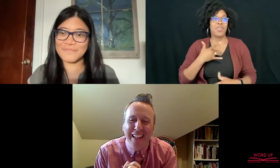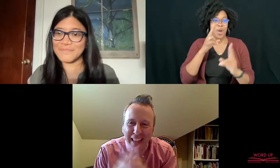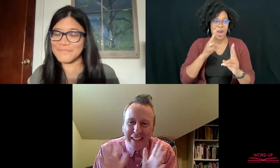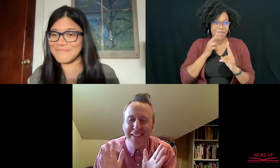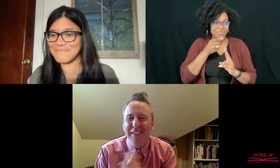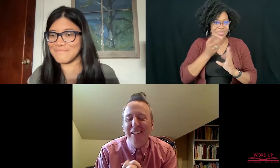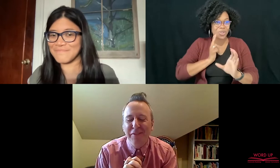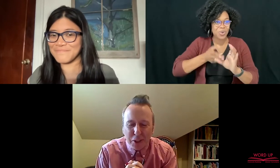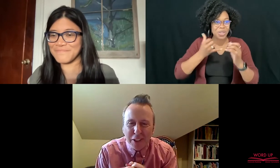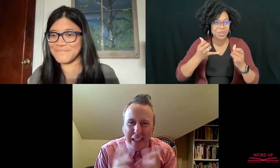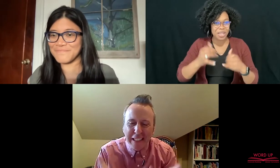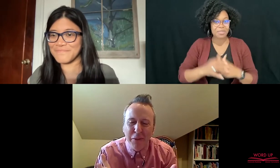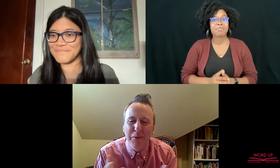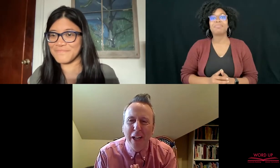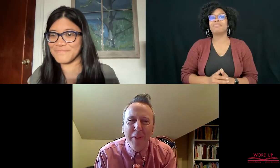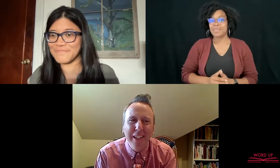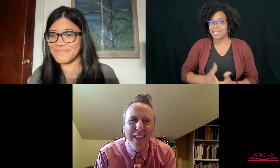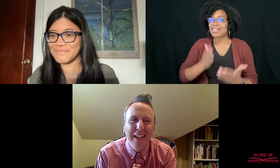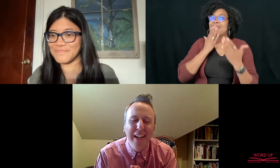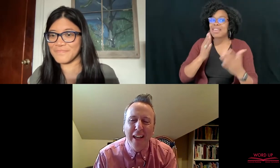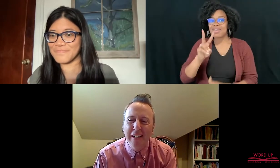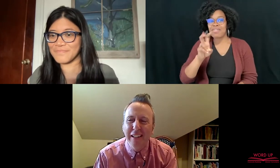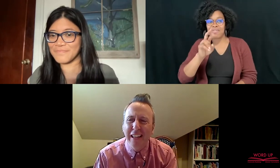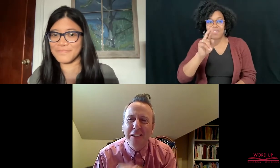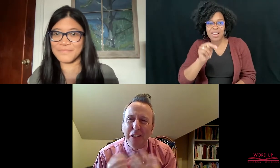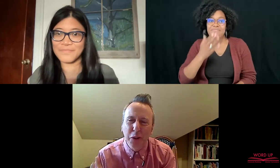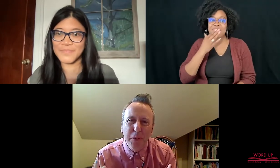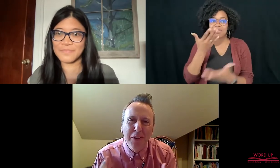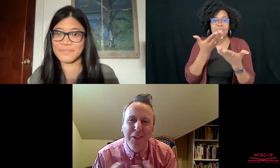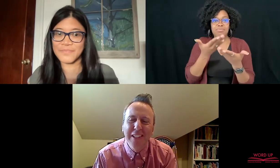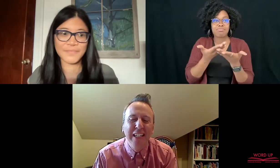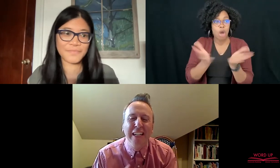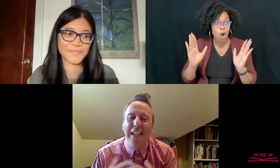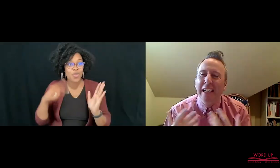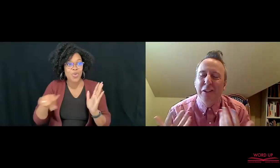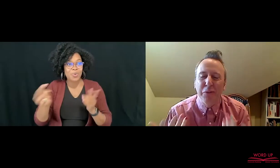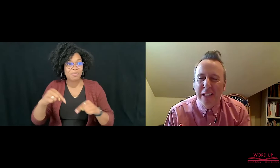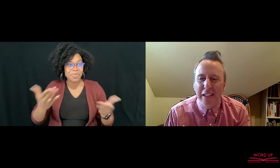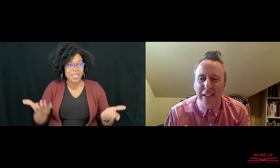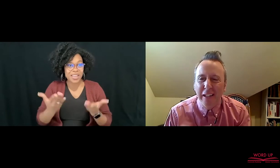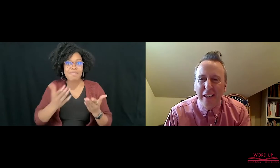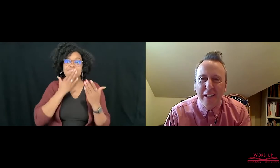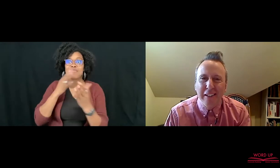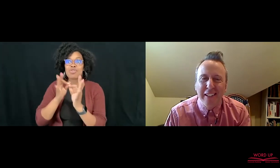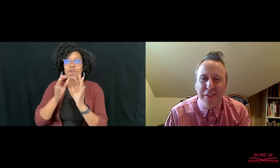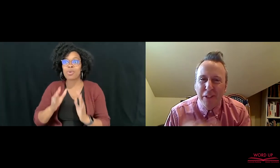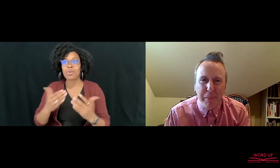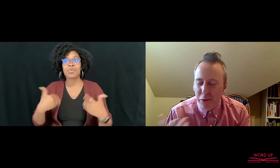Thanks, Vern, and thanks everyone for coming, and thanks to the interpreters. It's really, it's very special